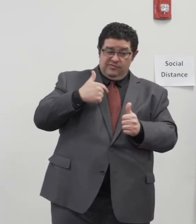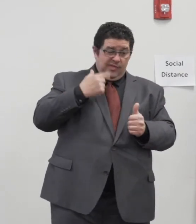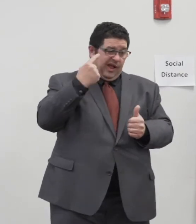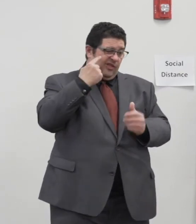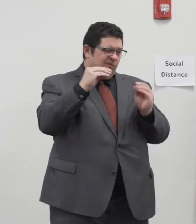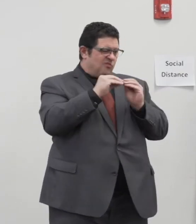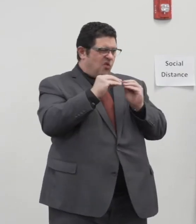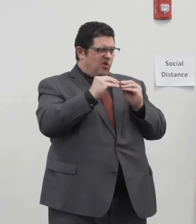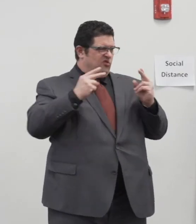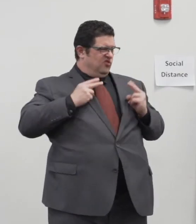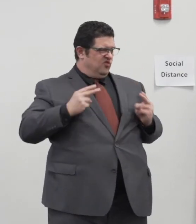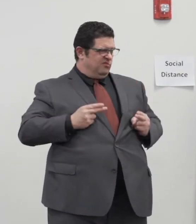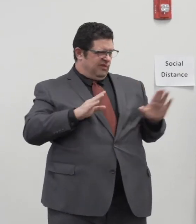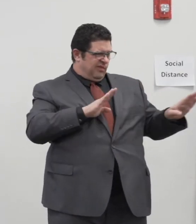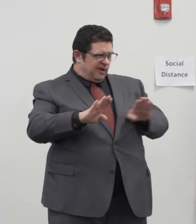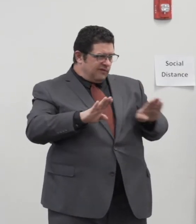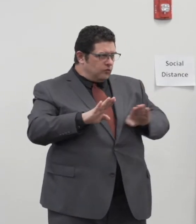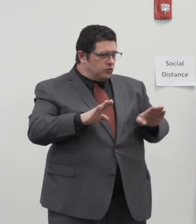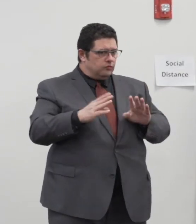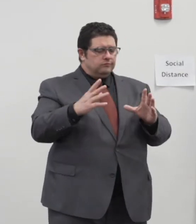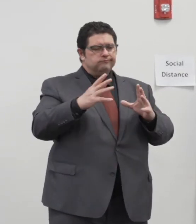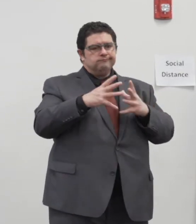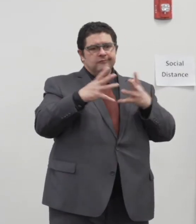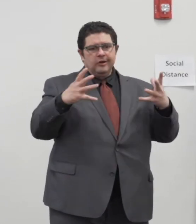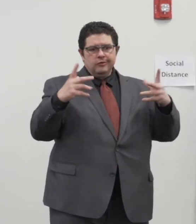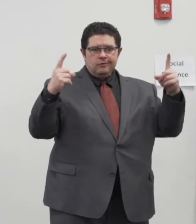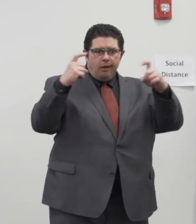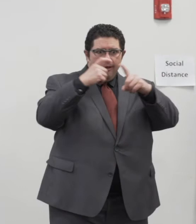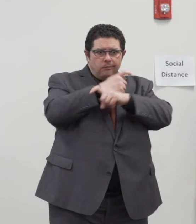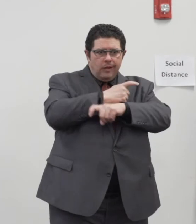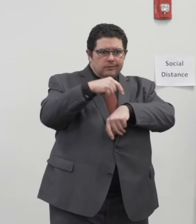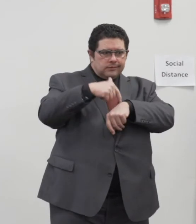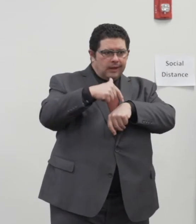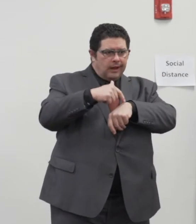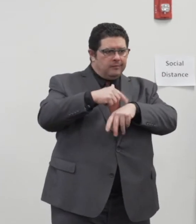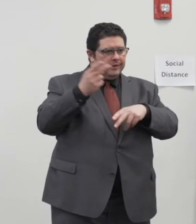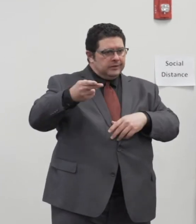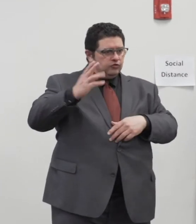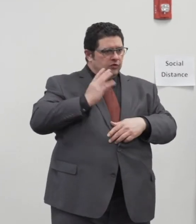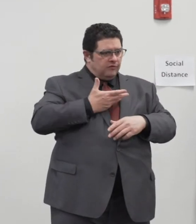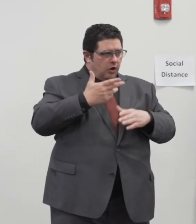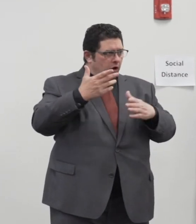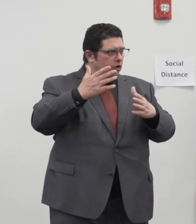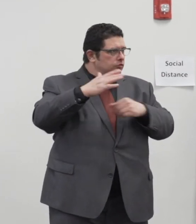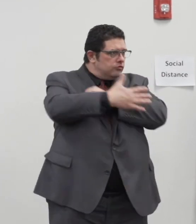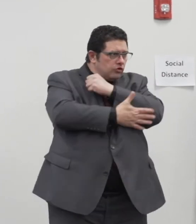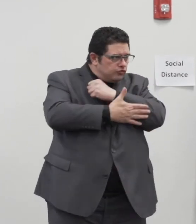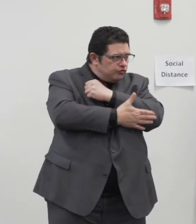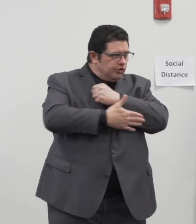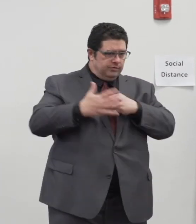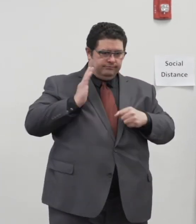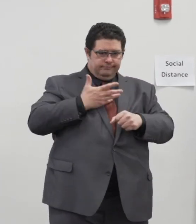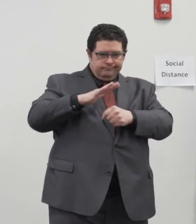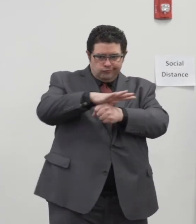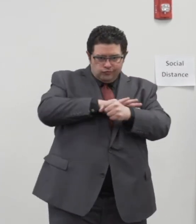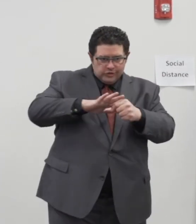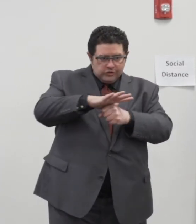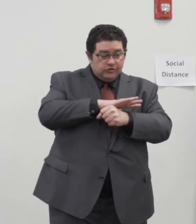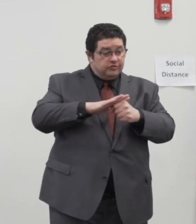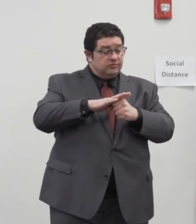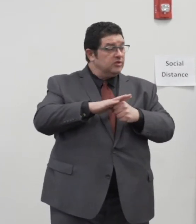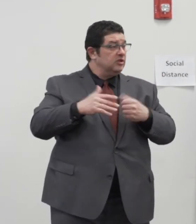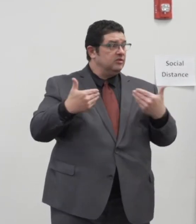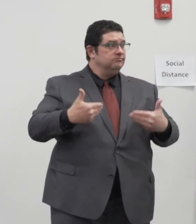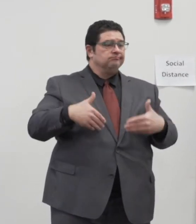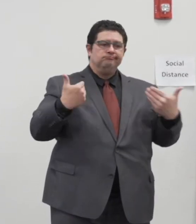and a very complex time in our history of our country and history of our region and a hyper-partisan